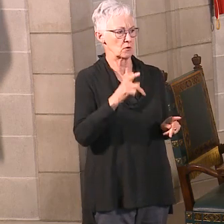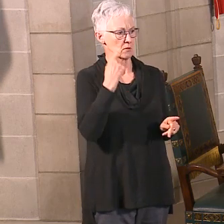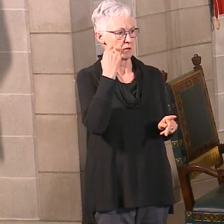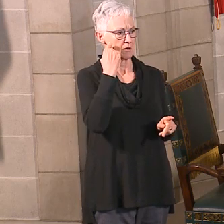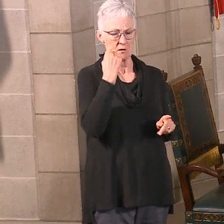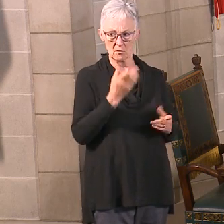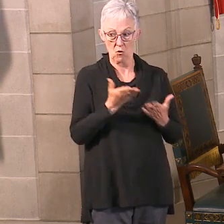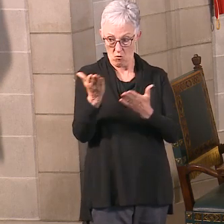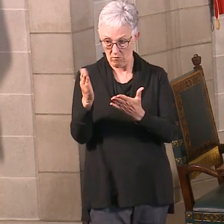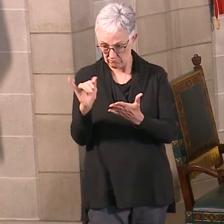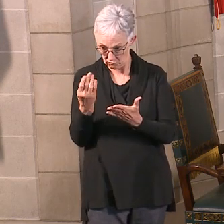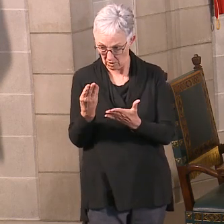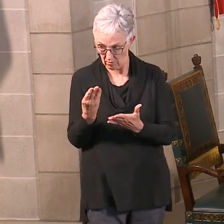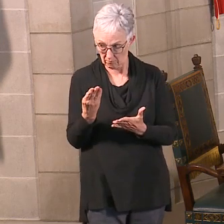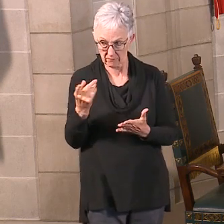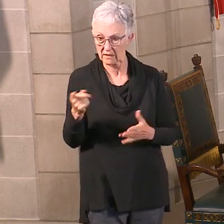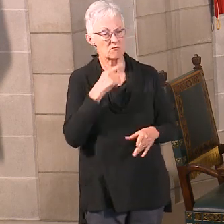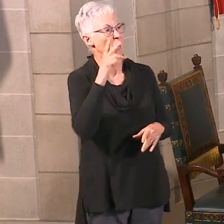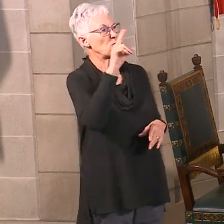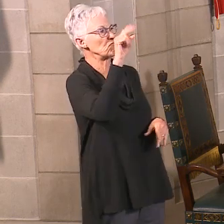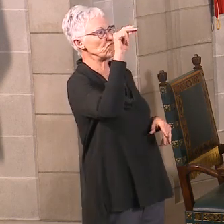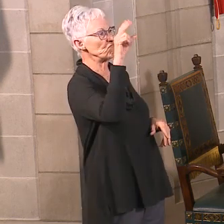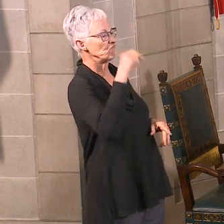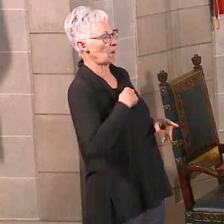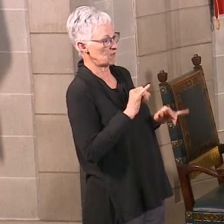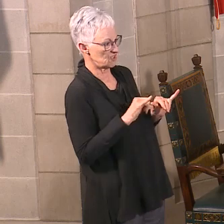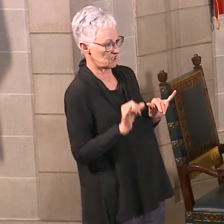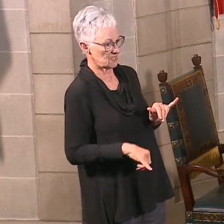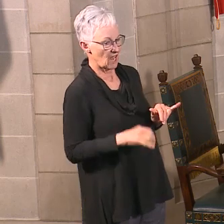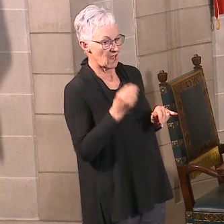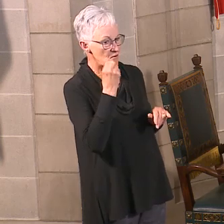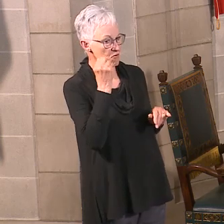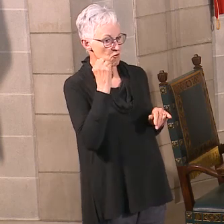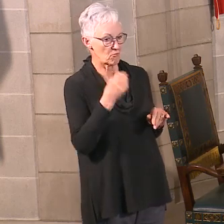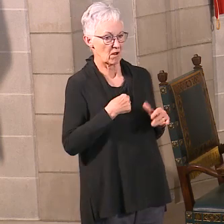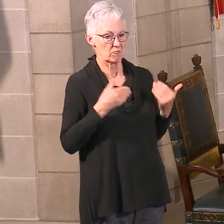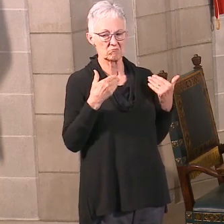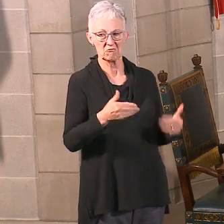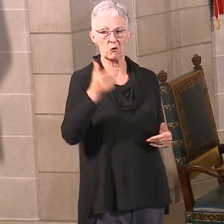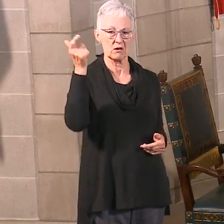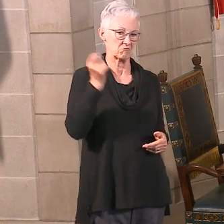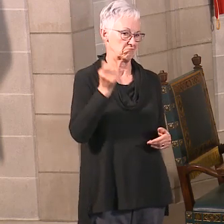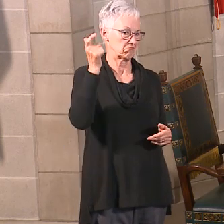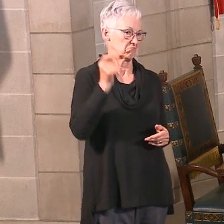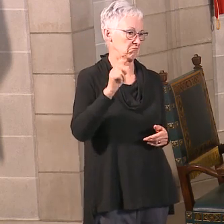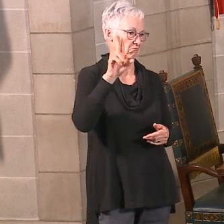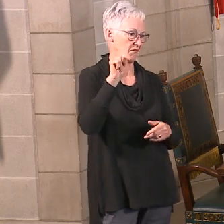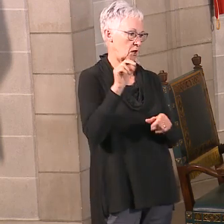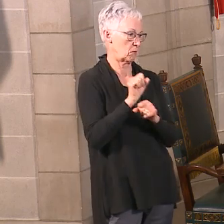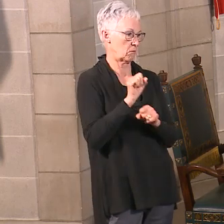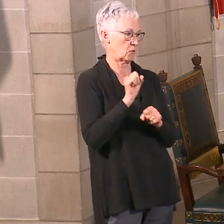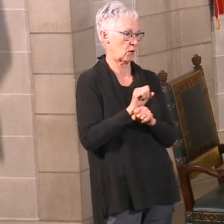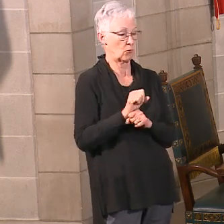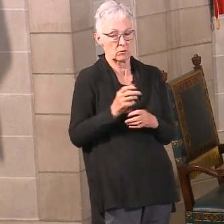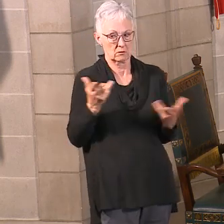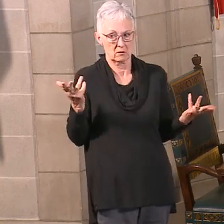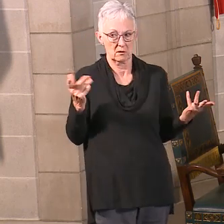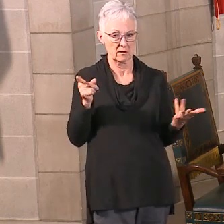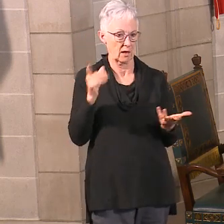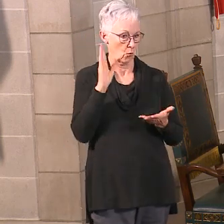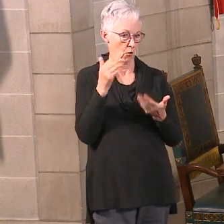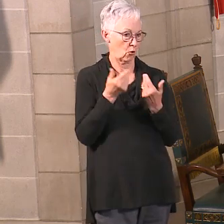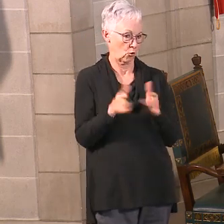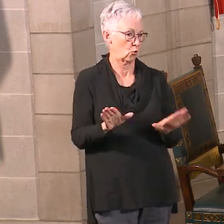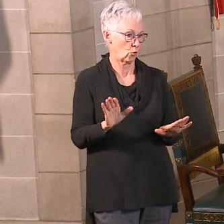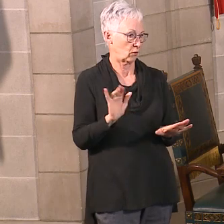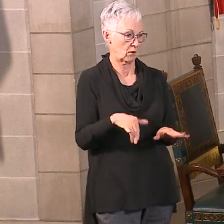that person is going to lose their benefits because you cannot do that. And we'll certainly request the assistance of business in making sure that if there